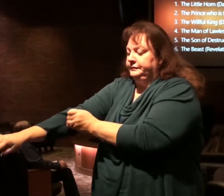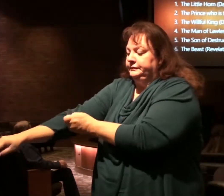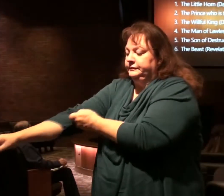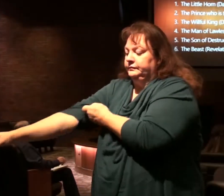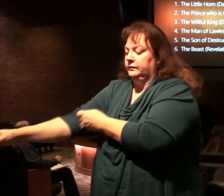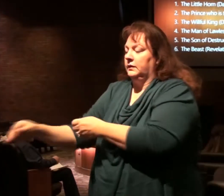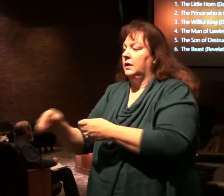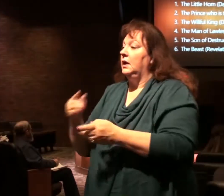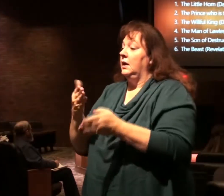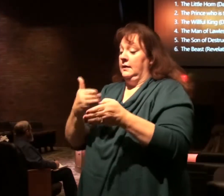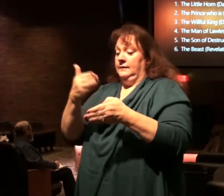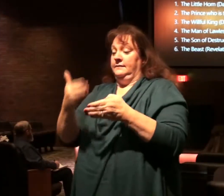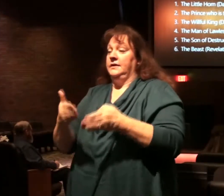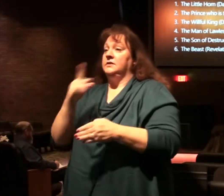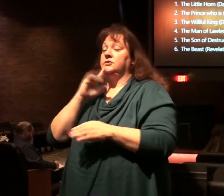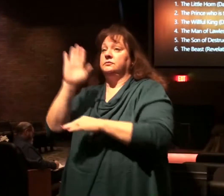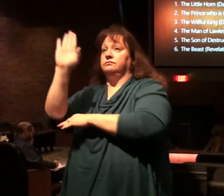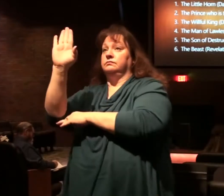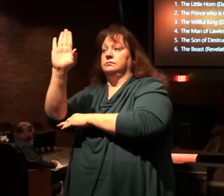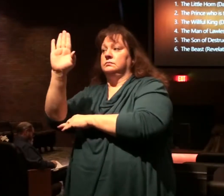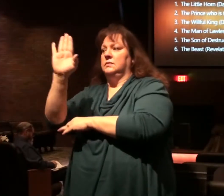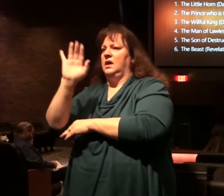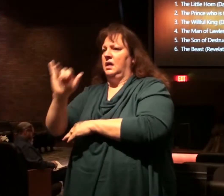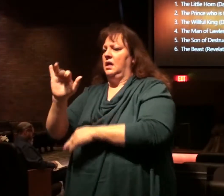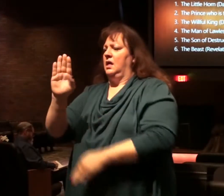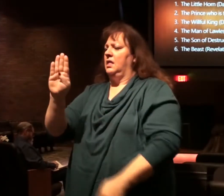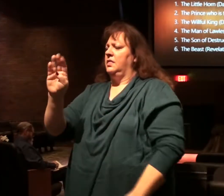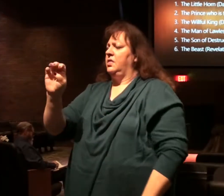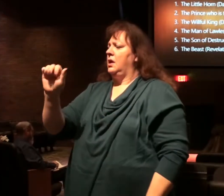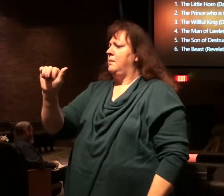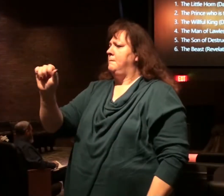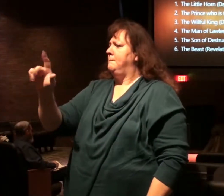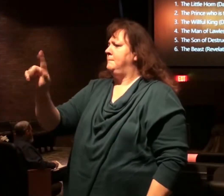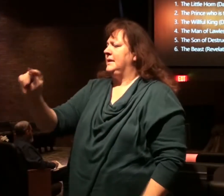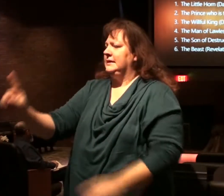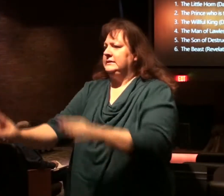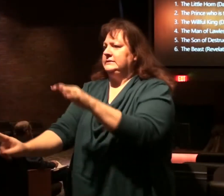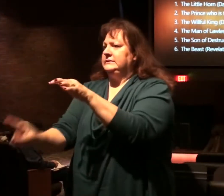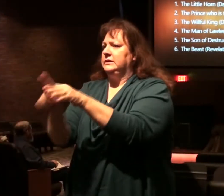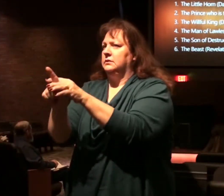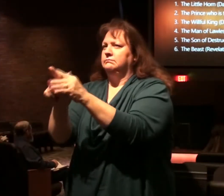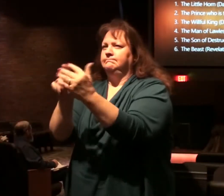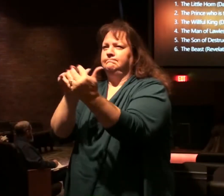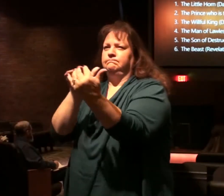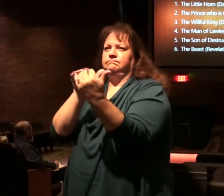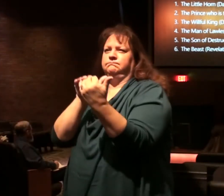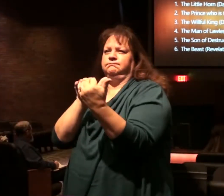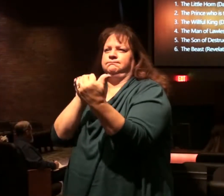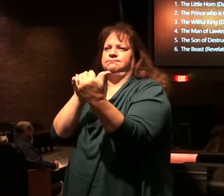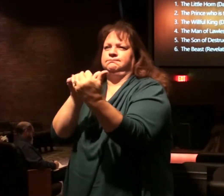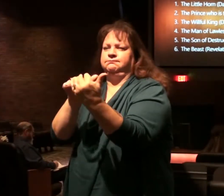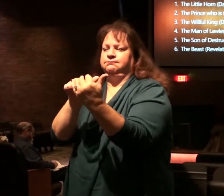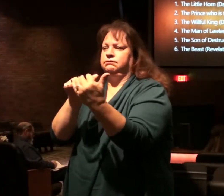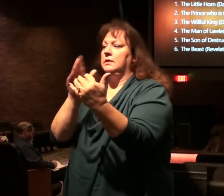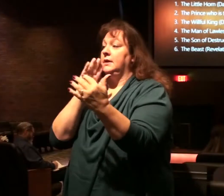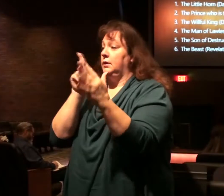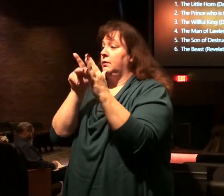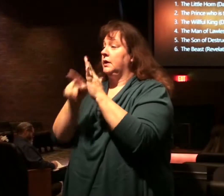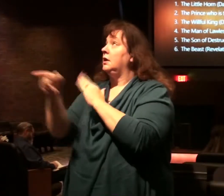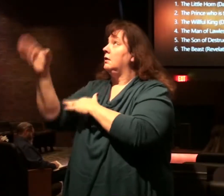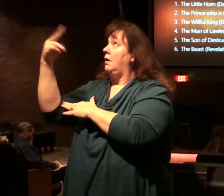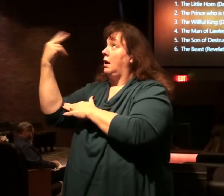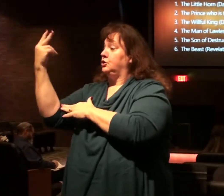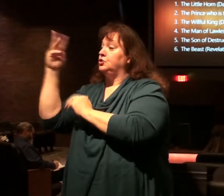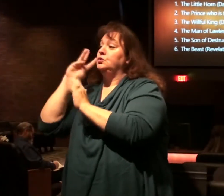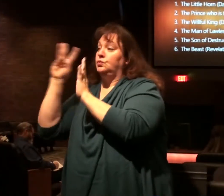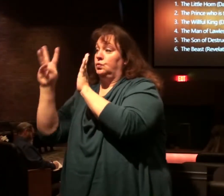When they have finished their testimony, the beast that comes out of the abyss will make war with them. That kills the two witnesses. So